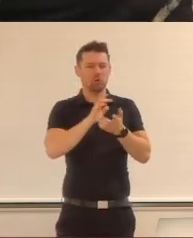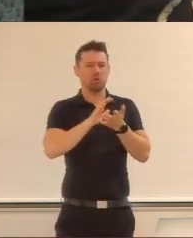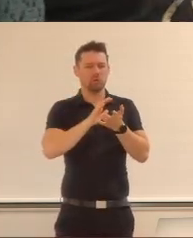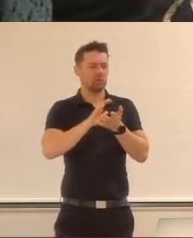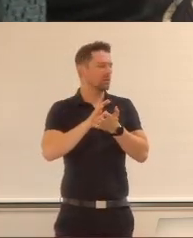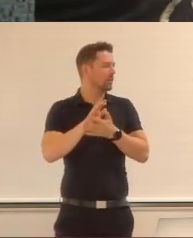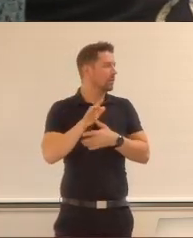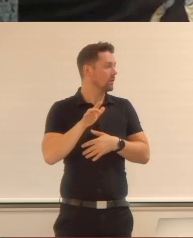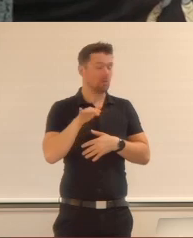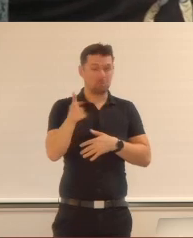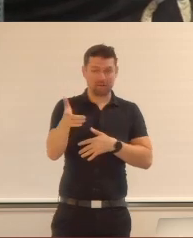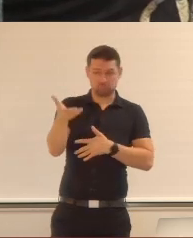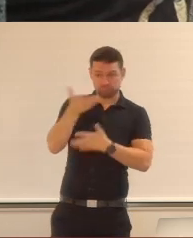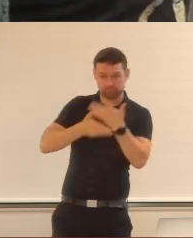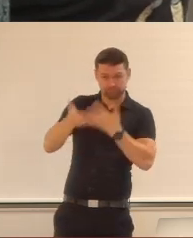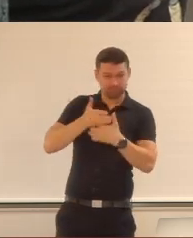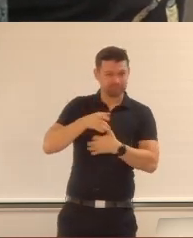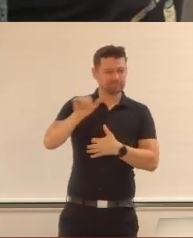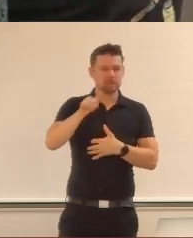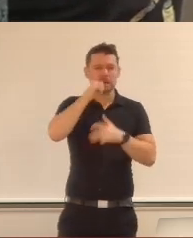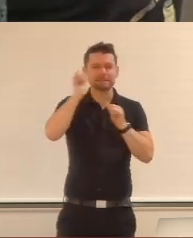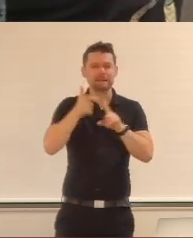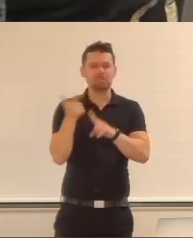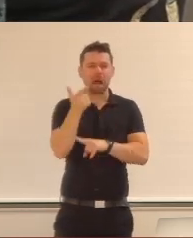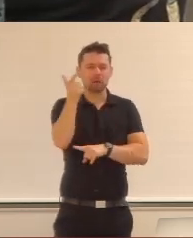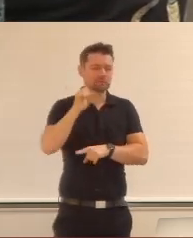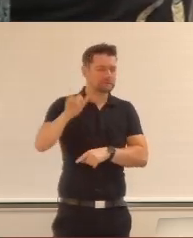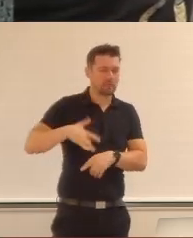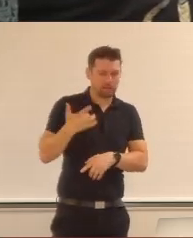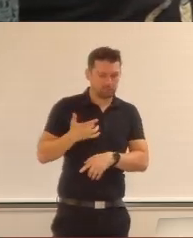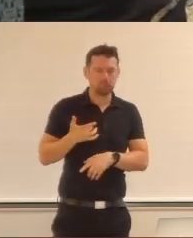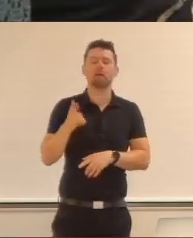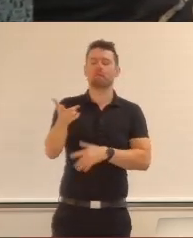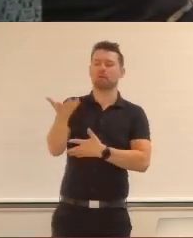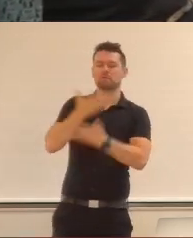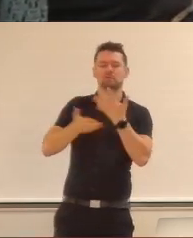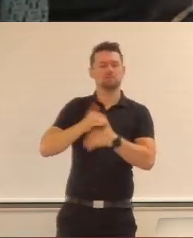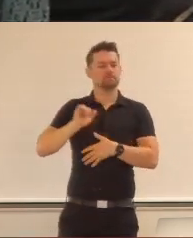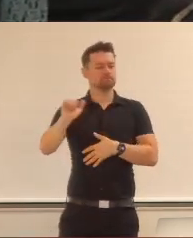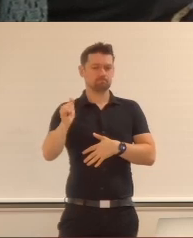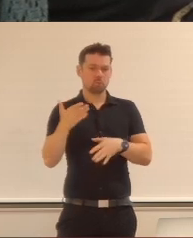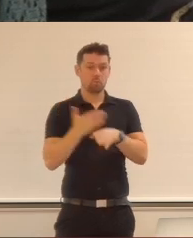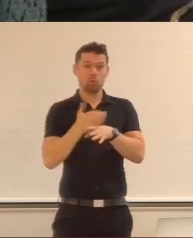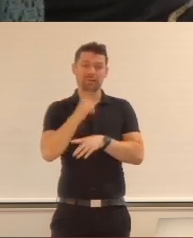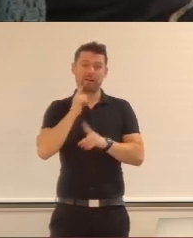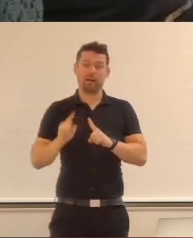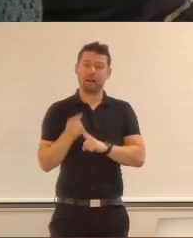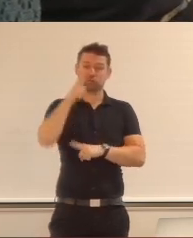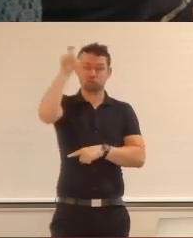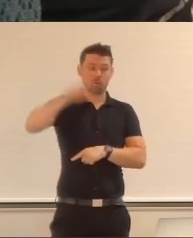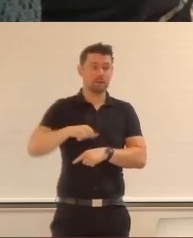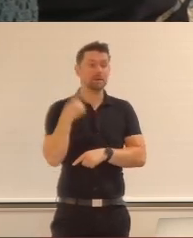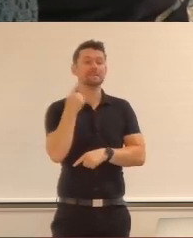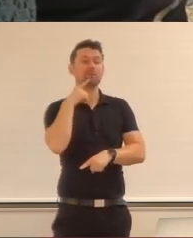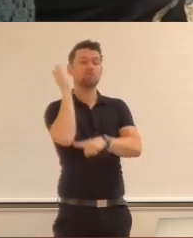was talking about his life first as a test pilot before talking about his work in, as an astronaut. And he was a professor here